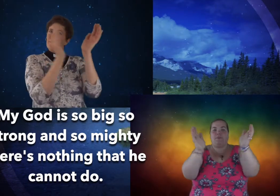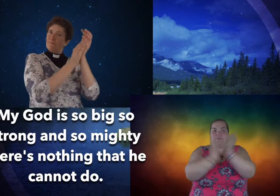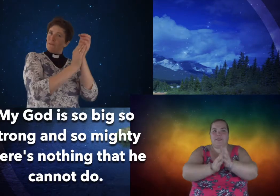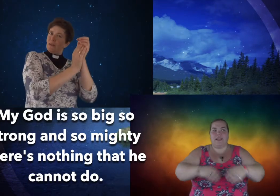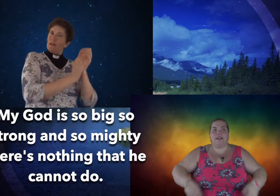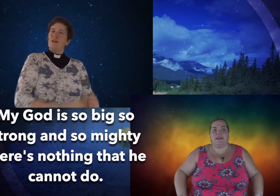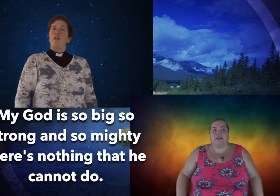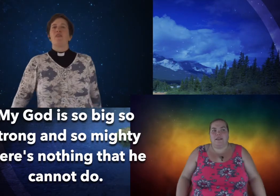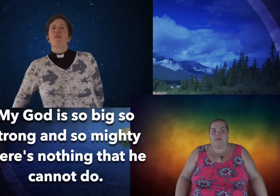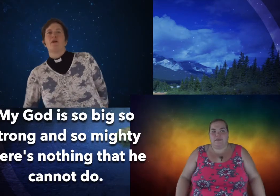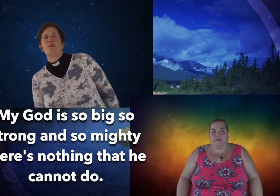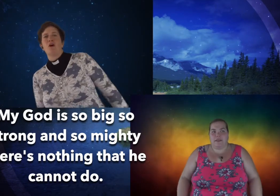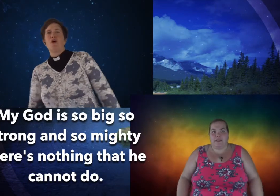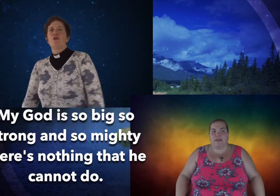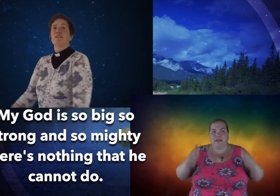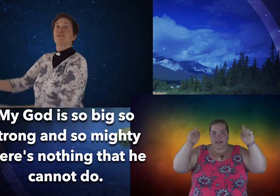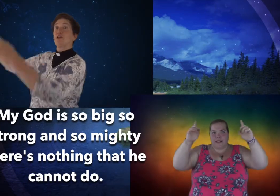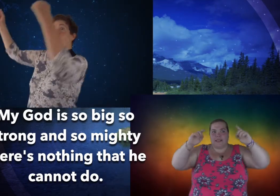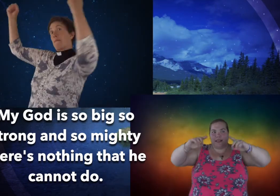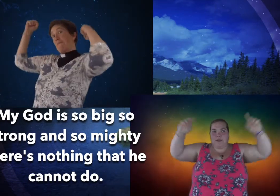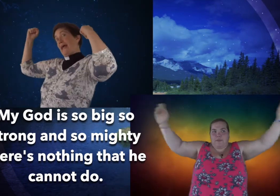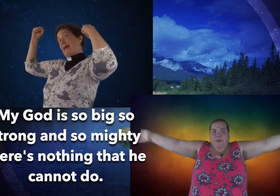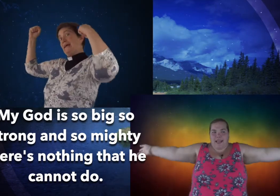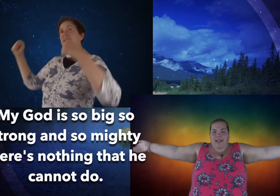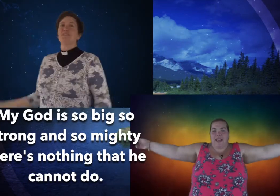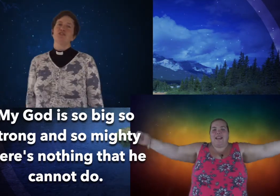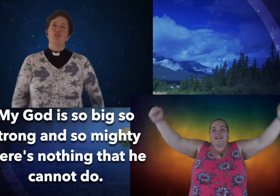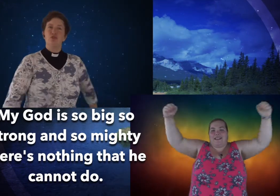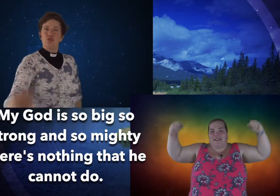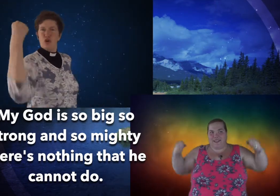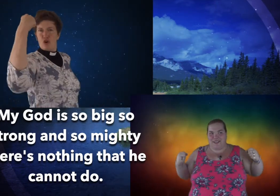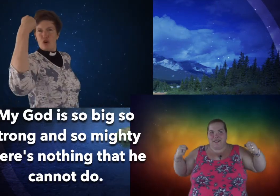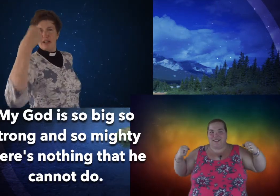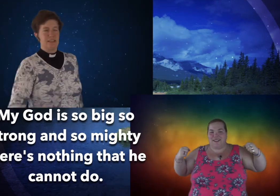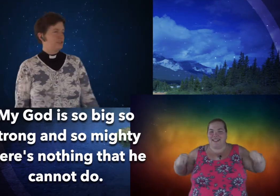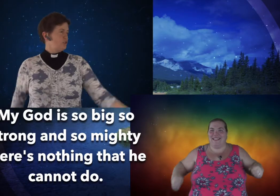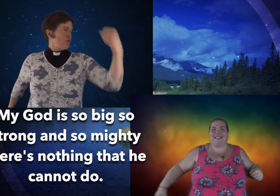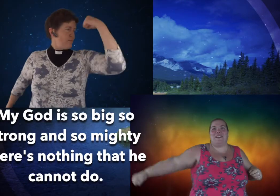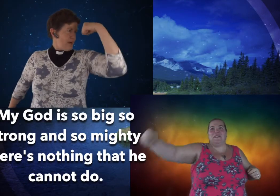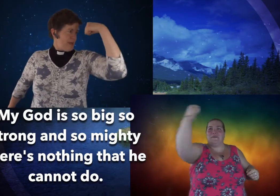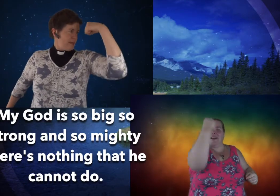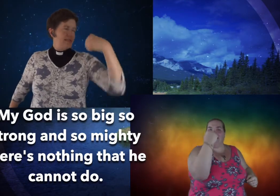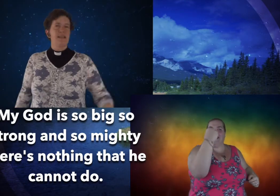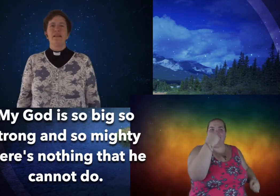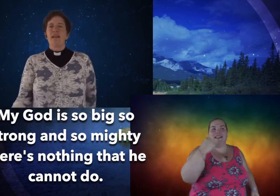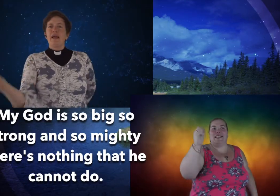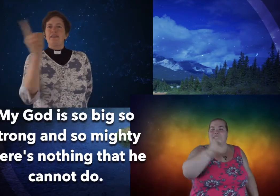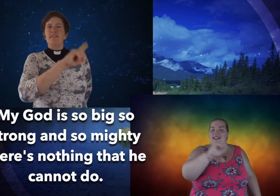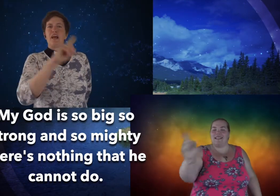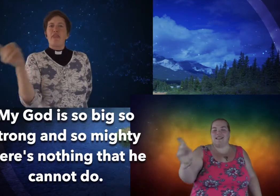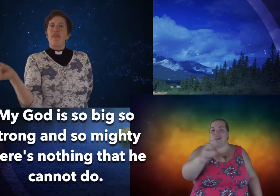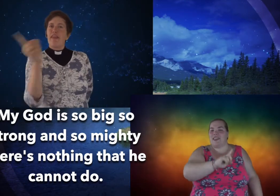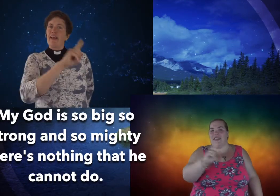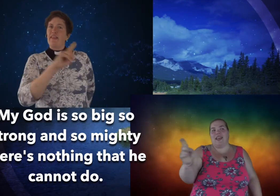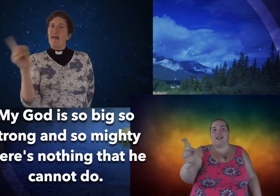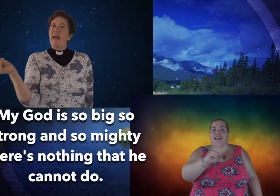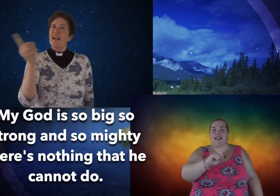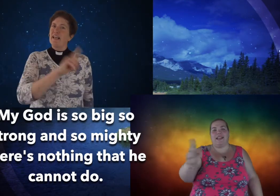my god is so big so strong and so mighty there's nothing that he